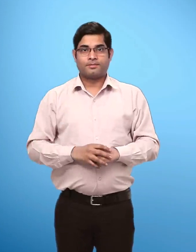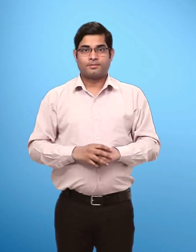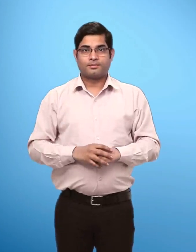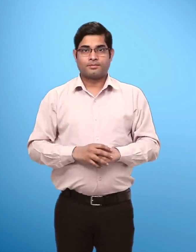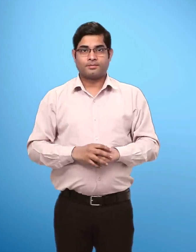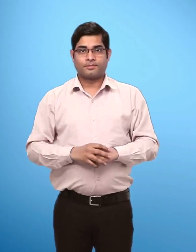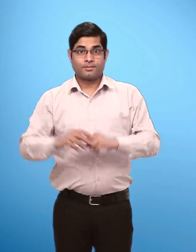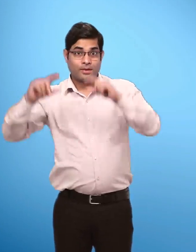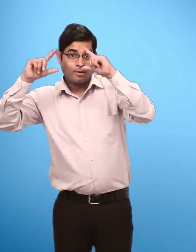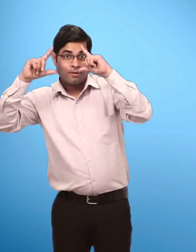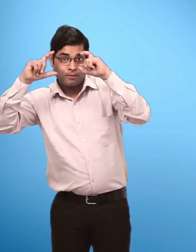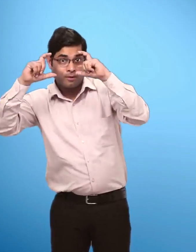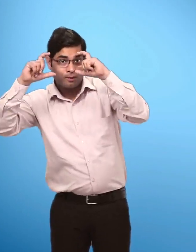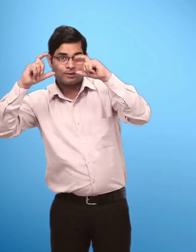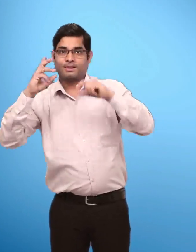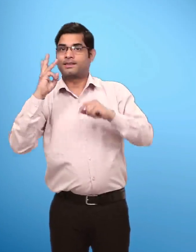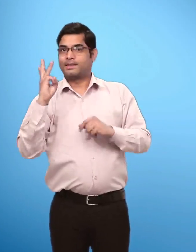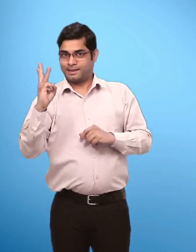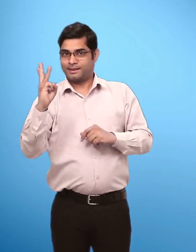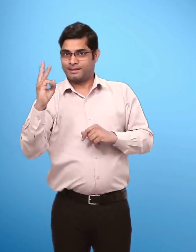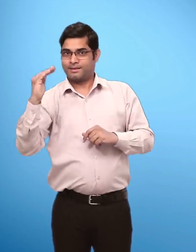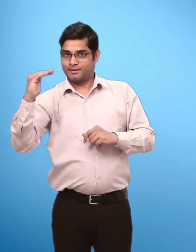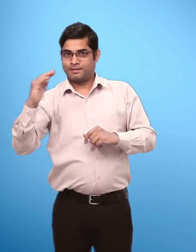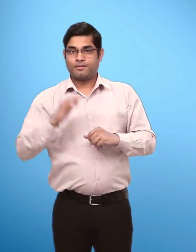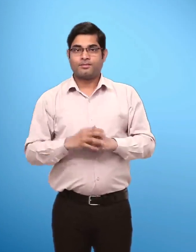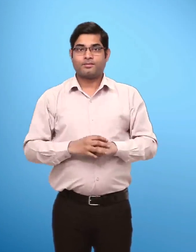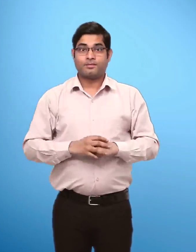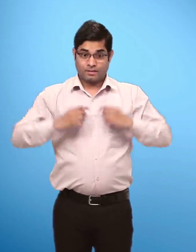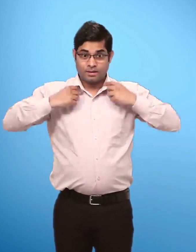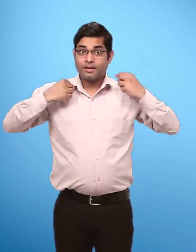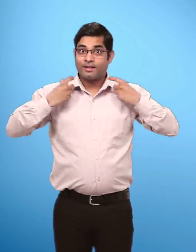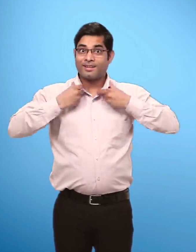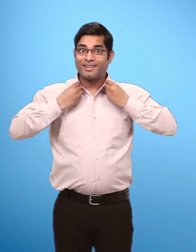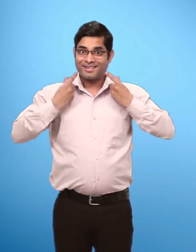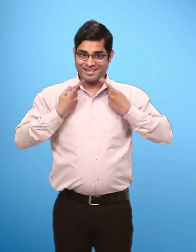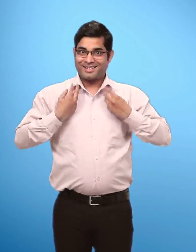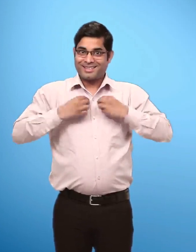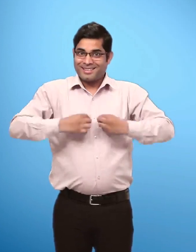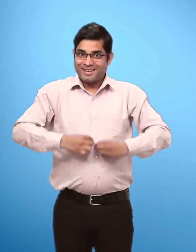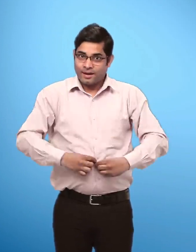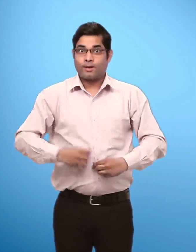Picture 3 Shows 4 shirts.